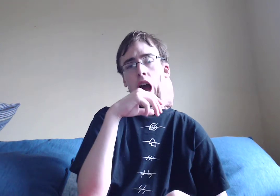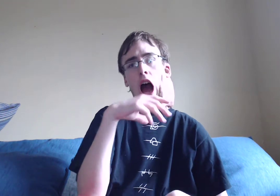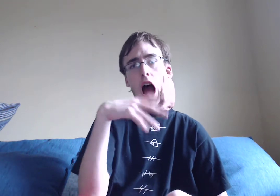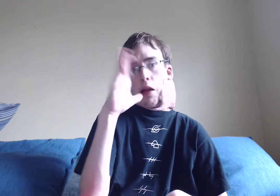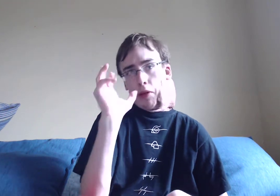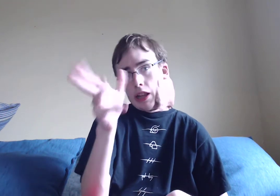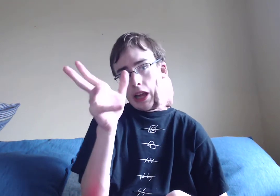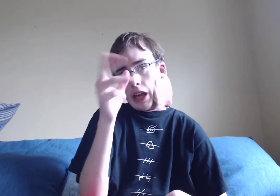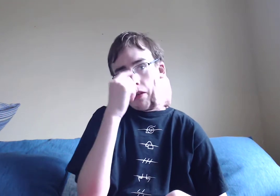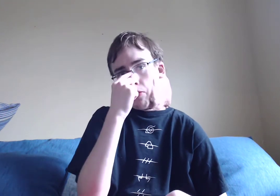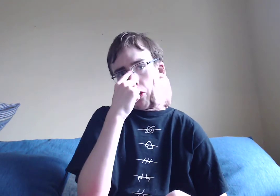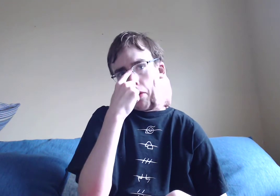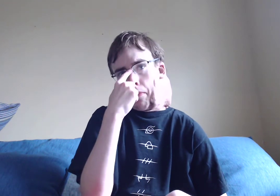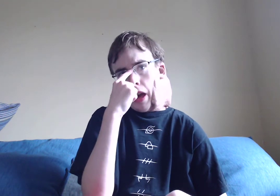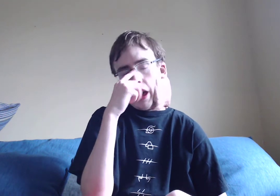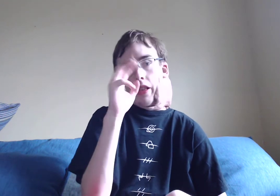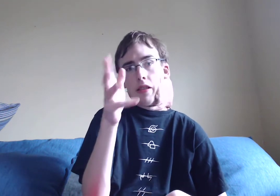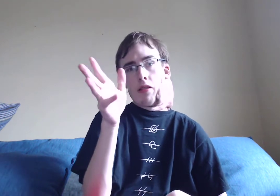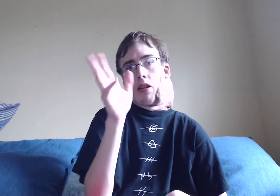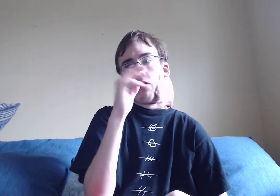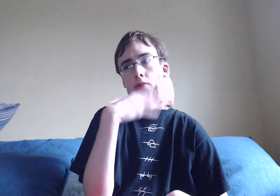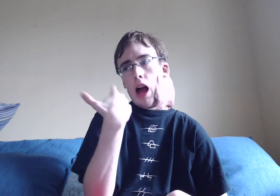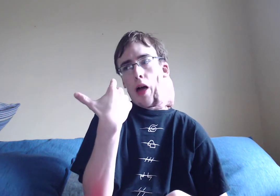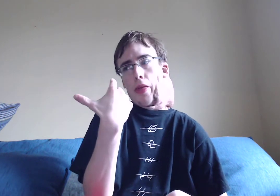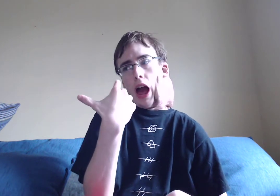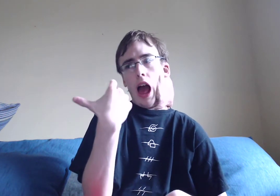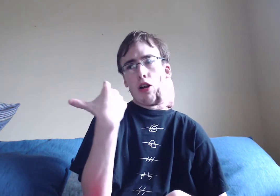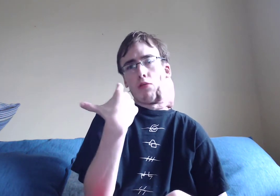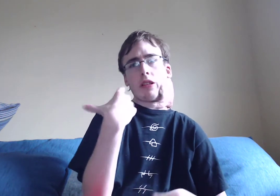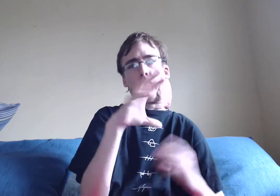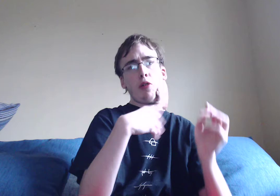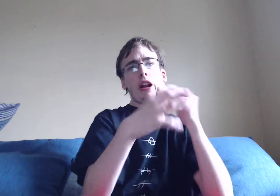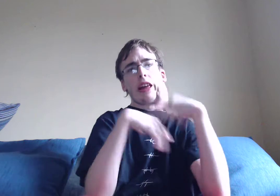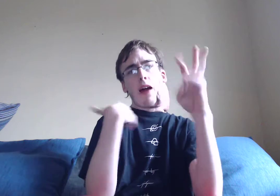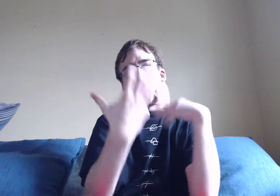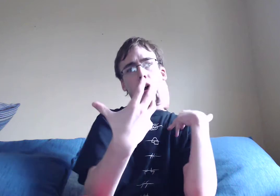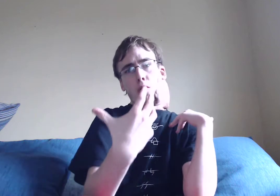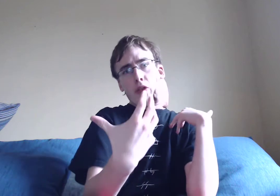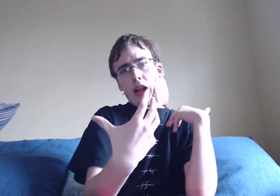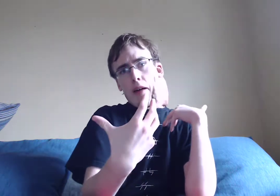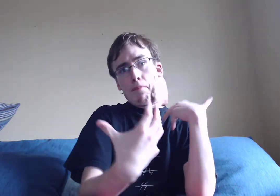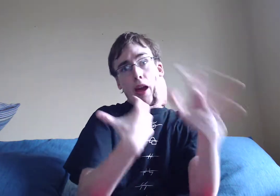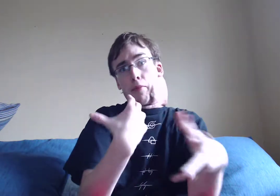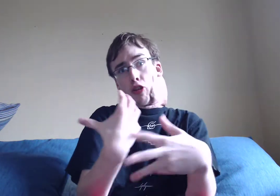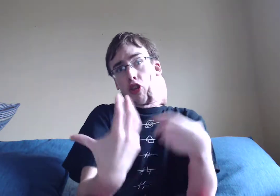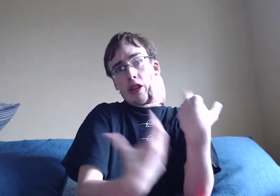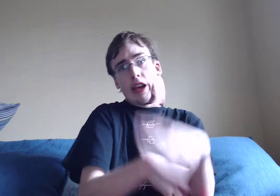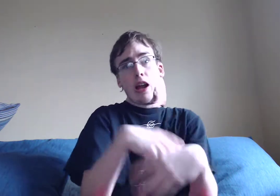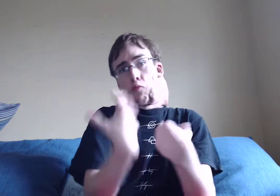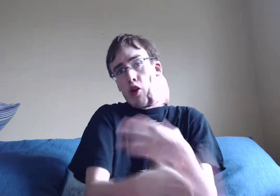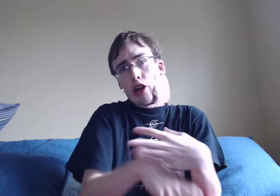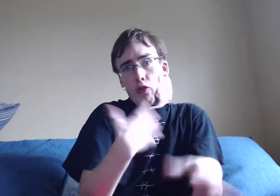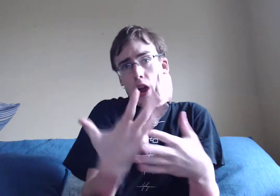I believe. Jinbei. And. Nami. I don't think. We're going to get much with them. Maybe just see them running around.